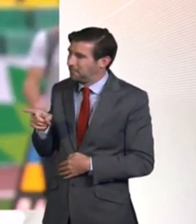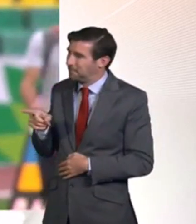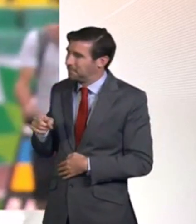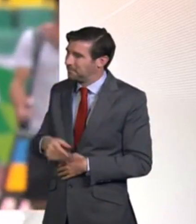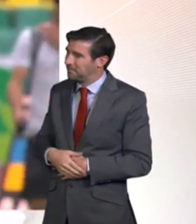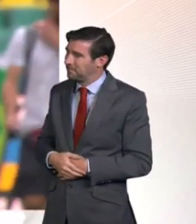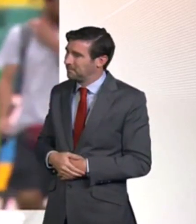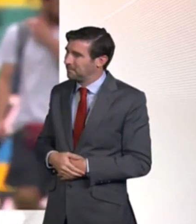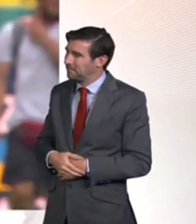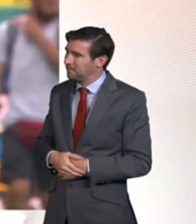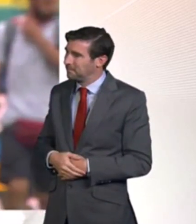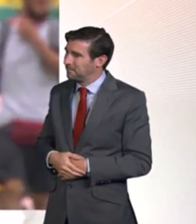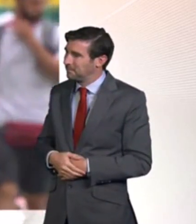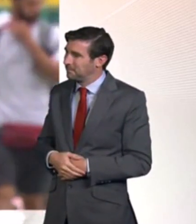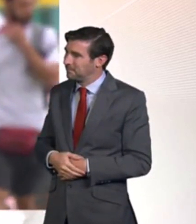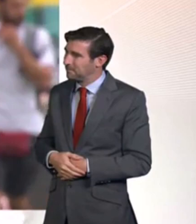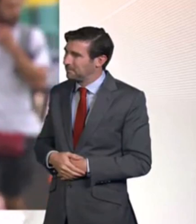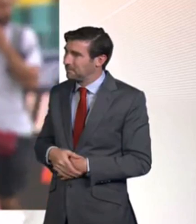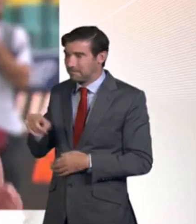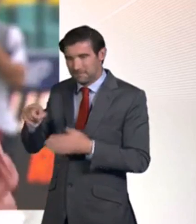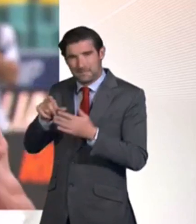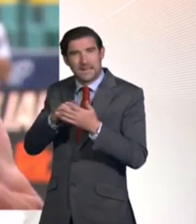today, their top of the medal table.